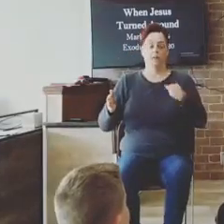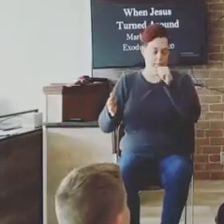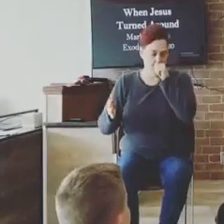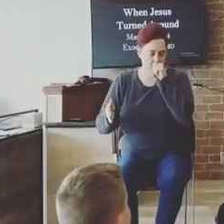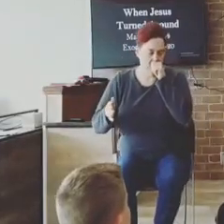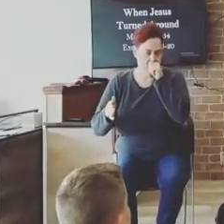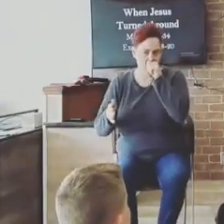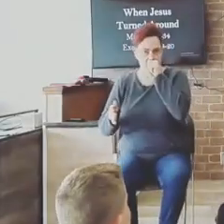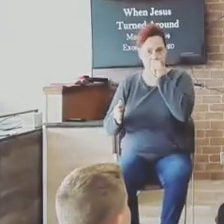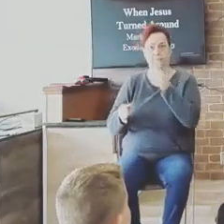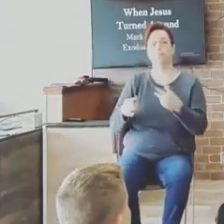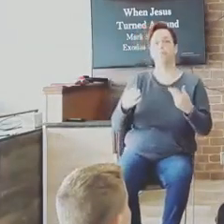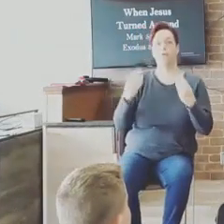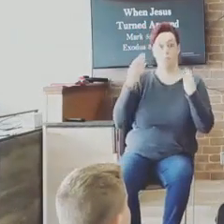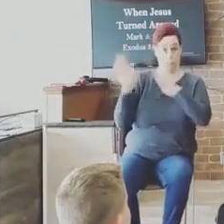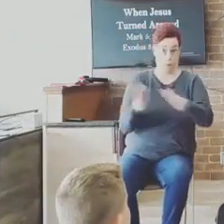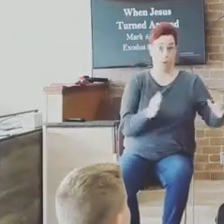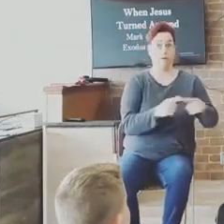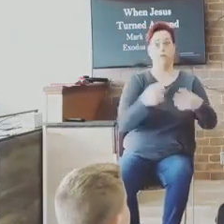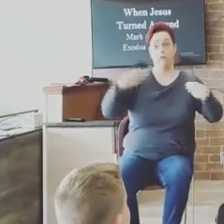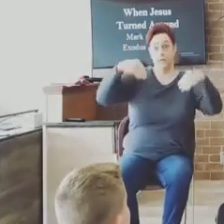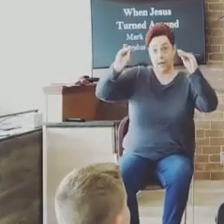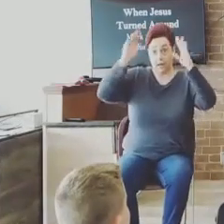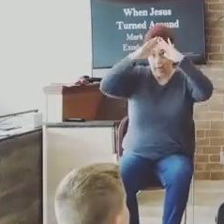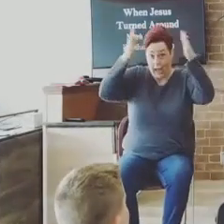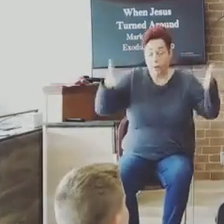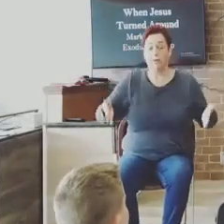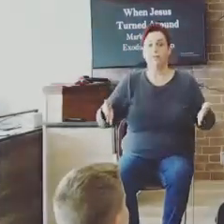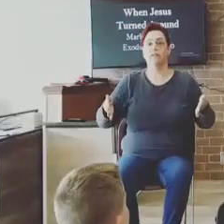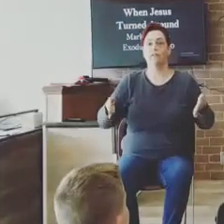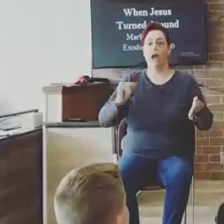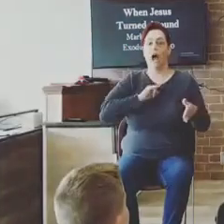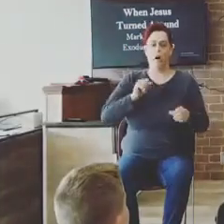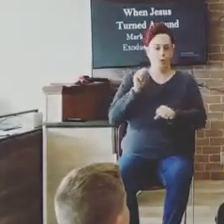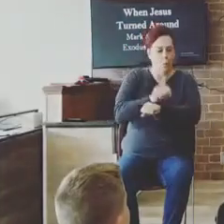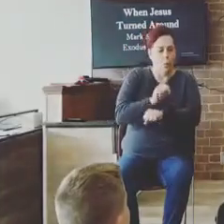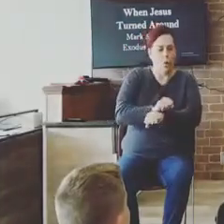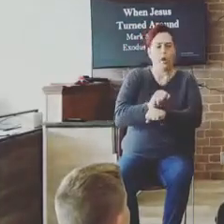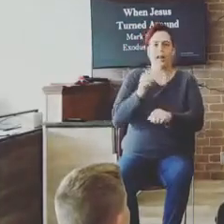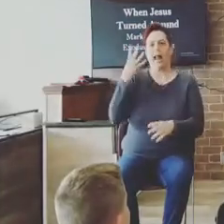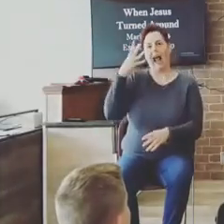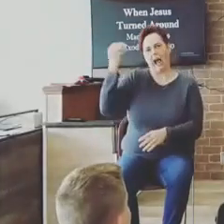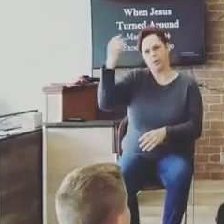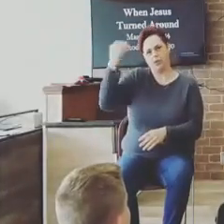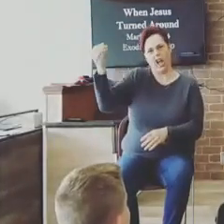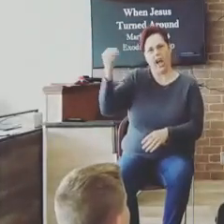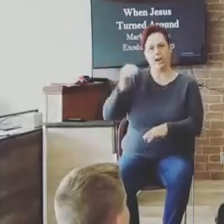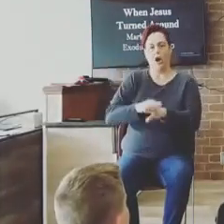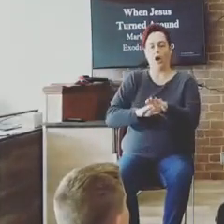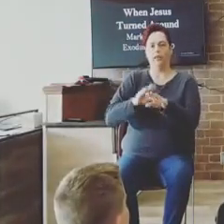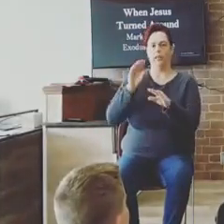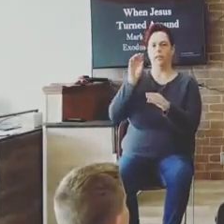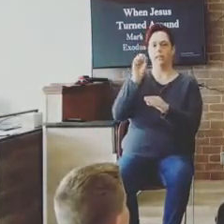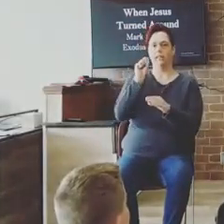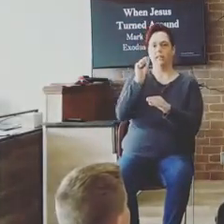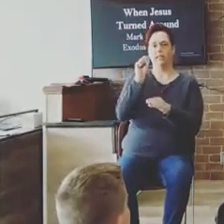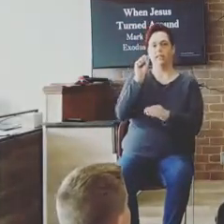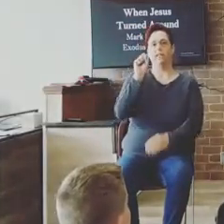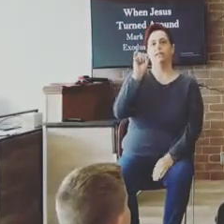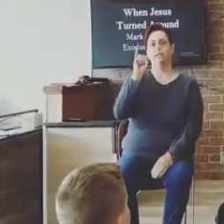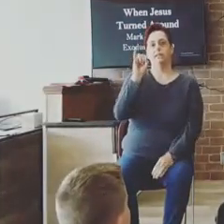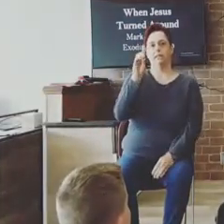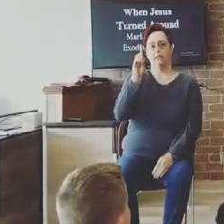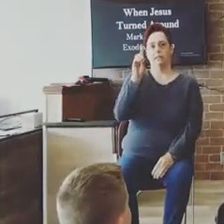we sat there, and I was doing some siding work. I remember I was working all day. I was sweaty. I was hot. I was red.